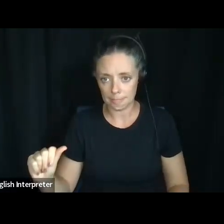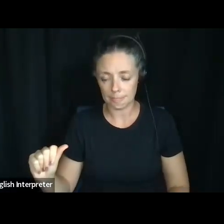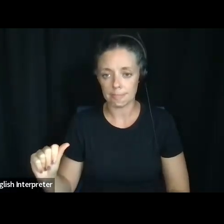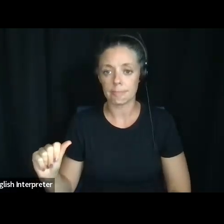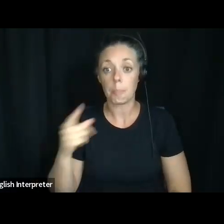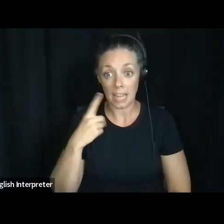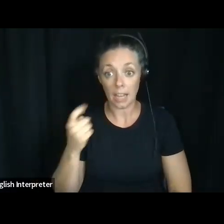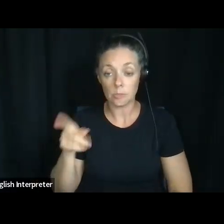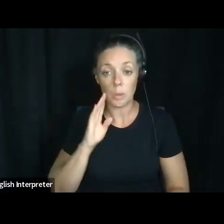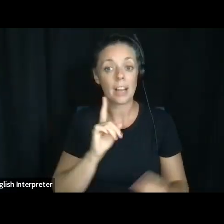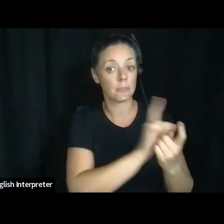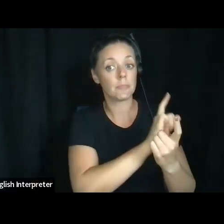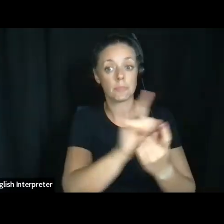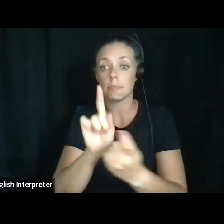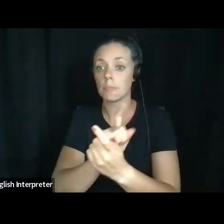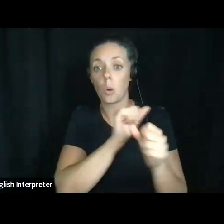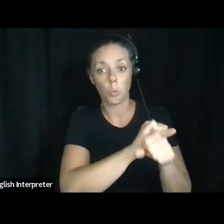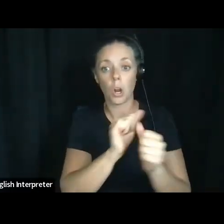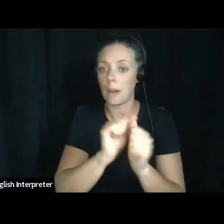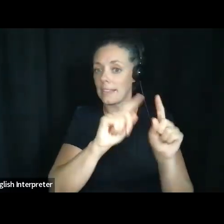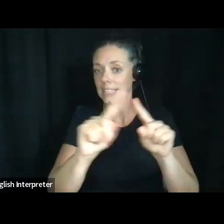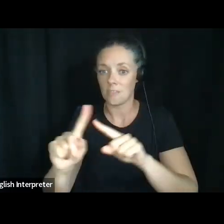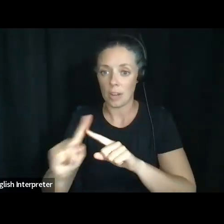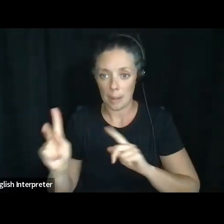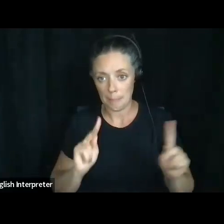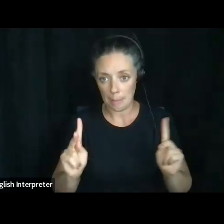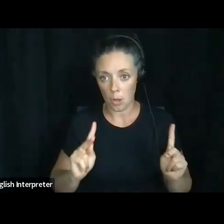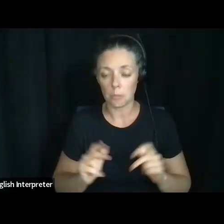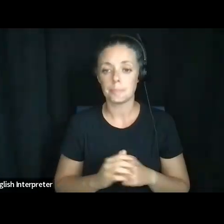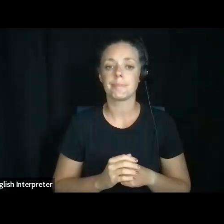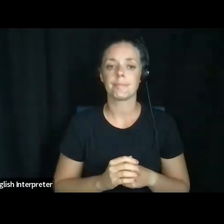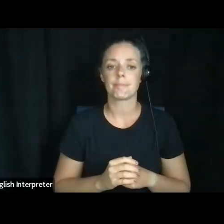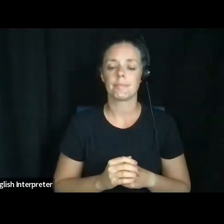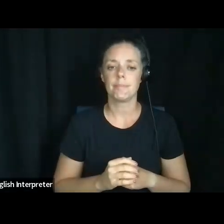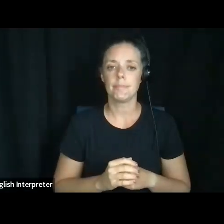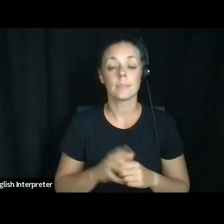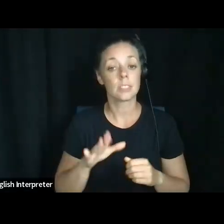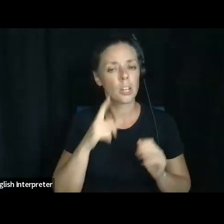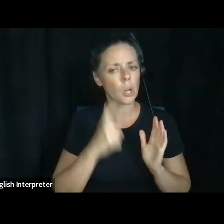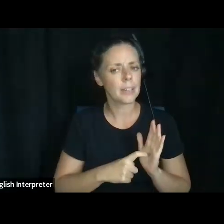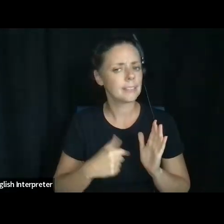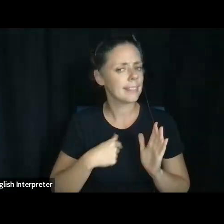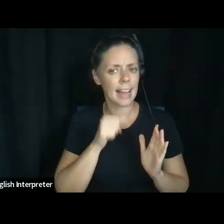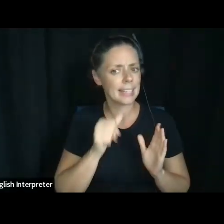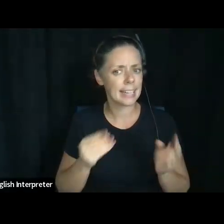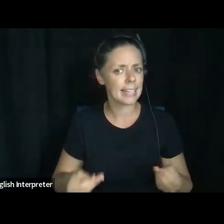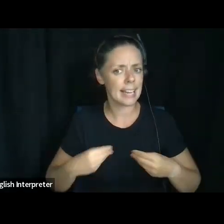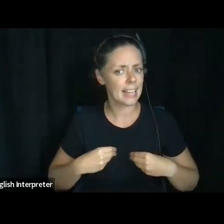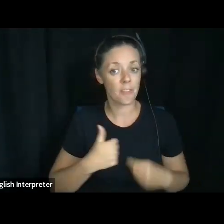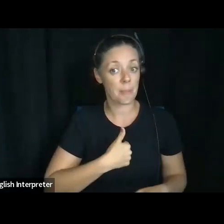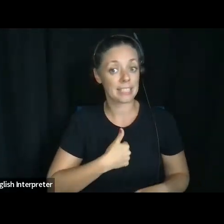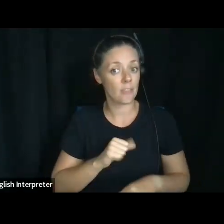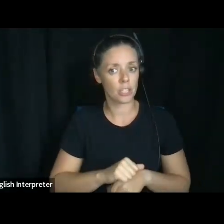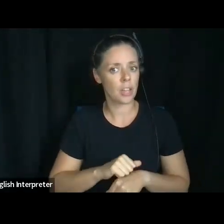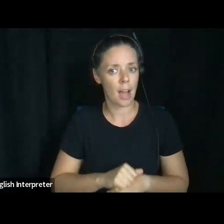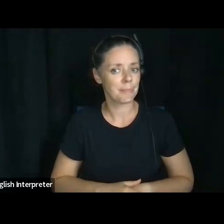um, these folks on, um, you know, throughout her life and making a decision. And you'll notice that I didn't give myself a job, um,